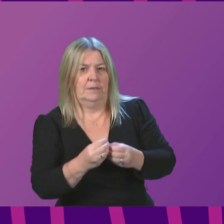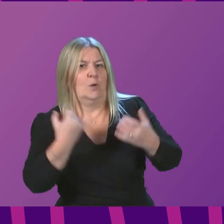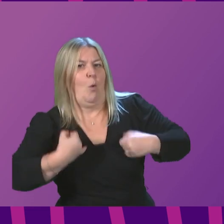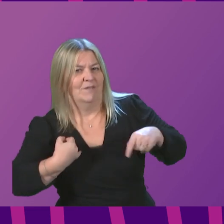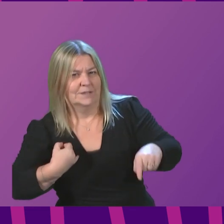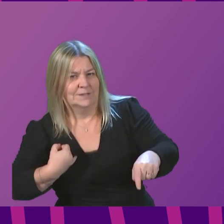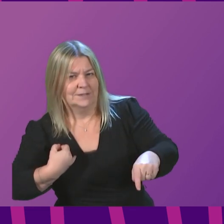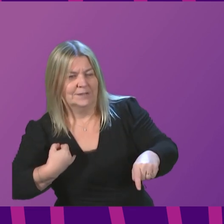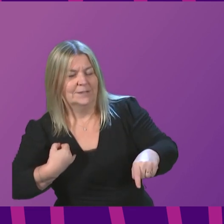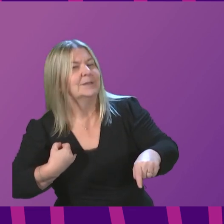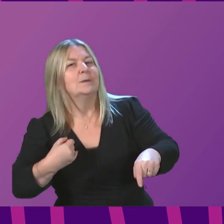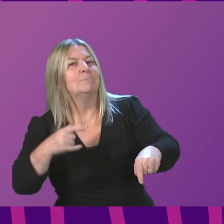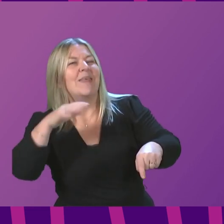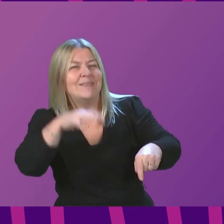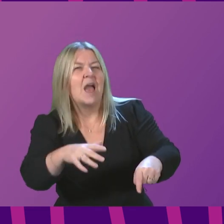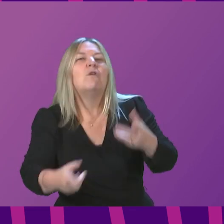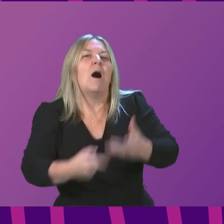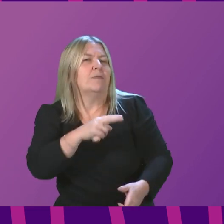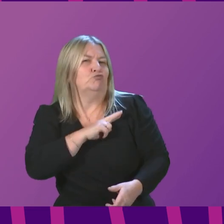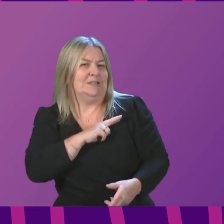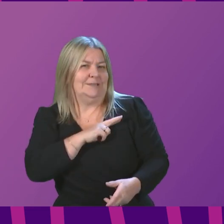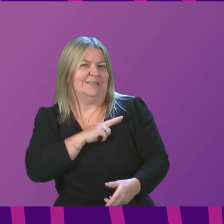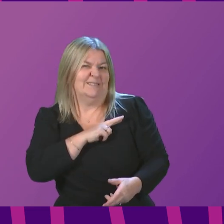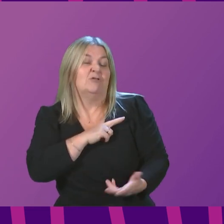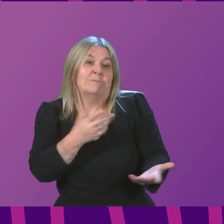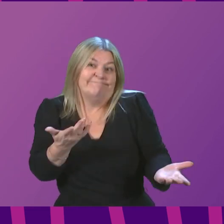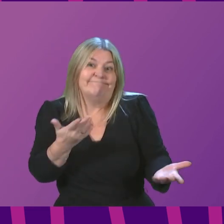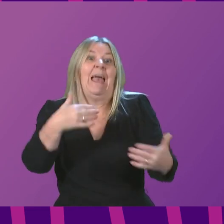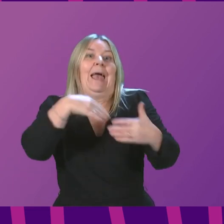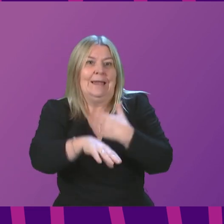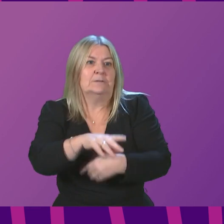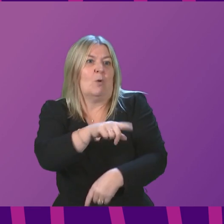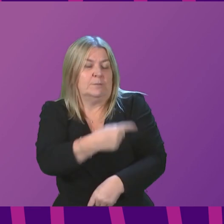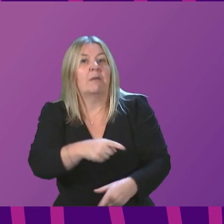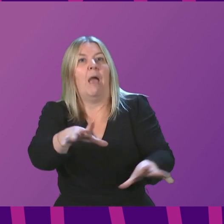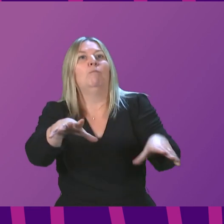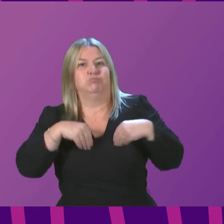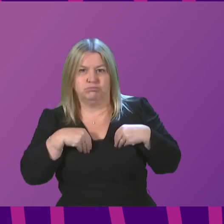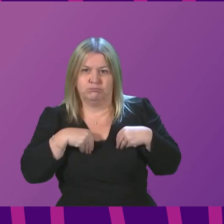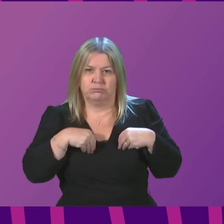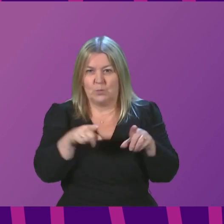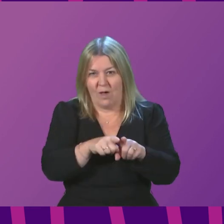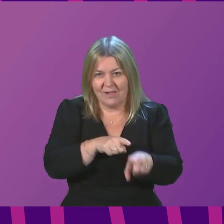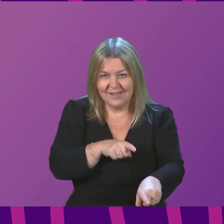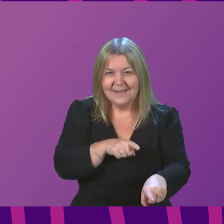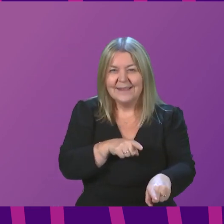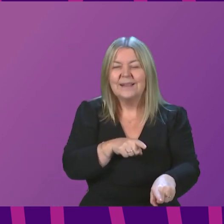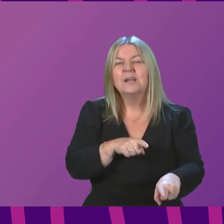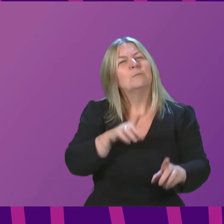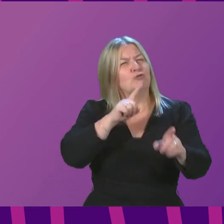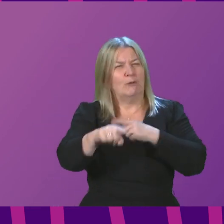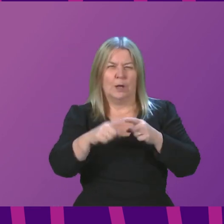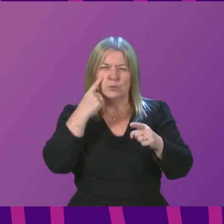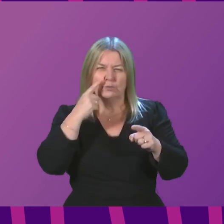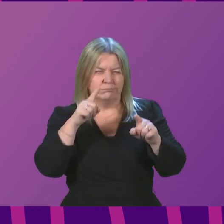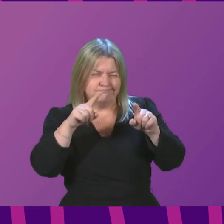diagnosis. We do want to understand that breakdown much more with Omicron, and as we do, we